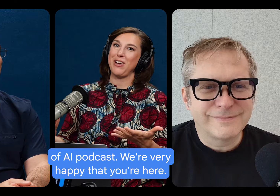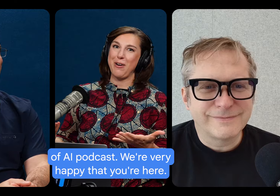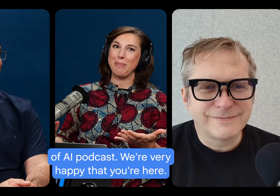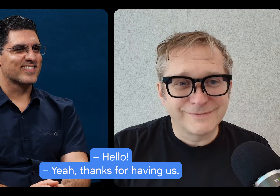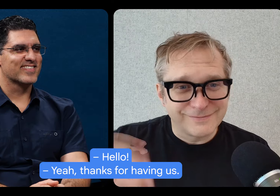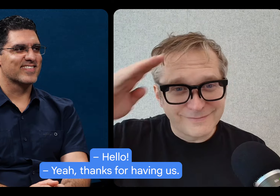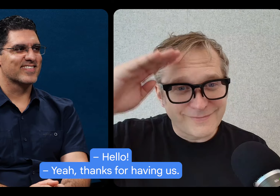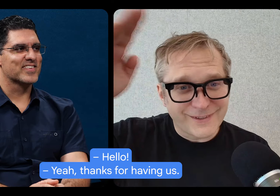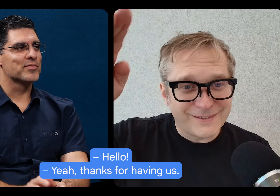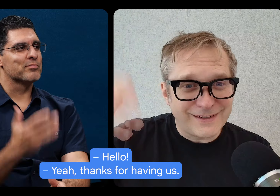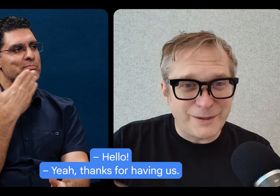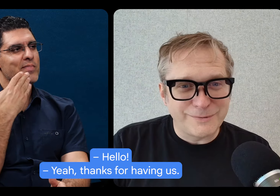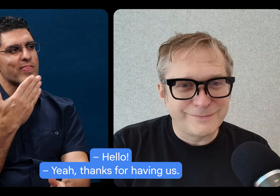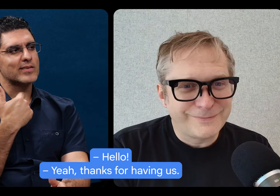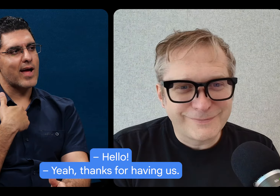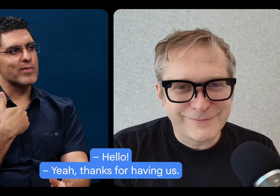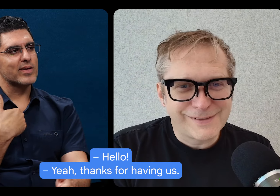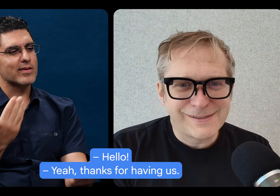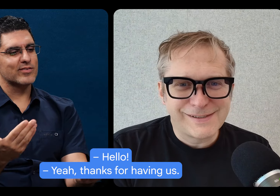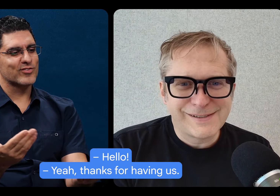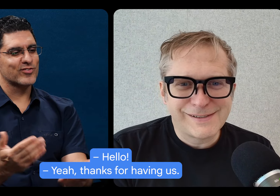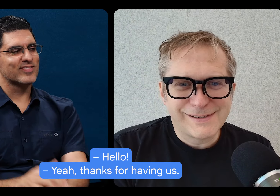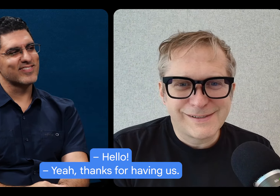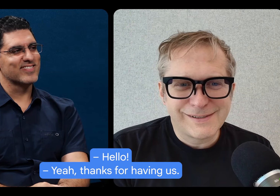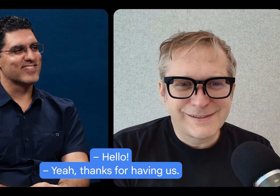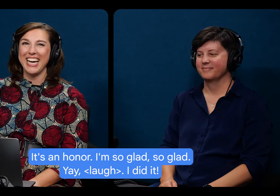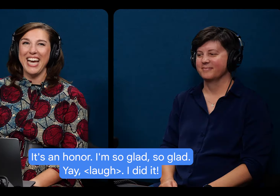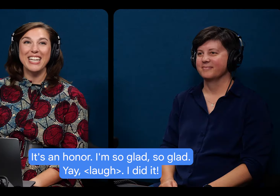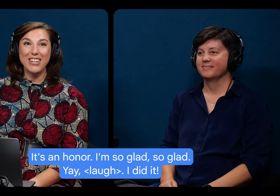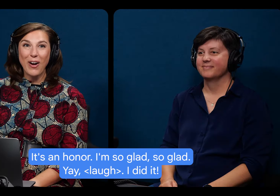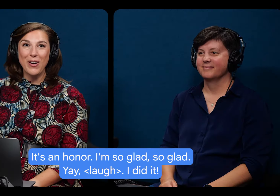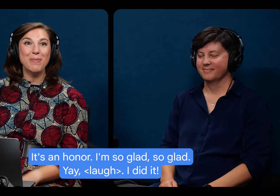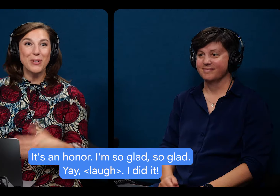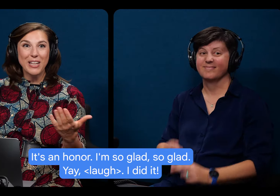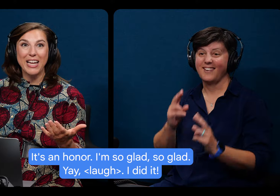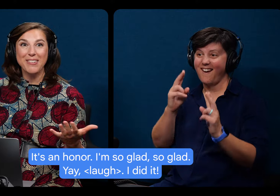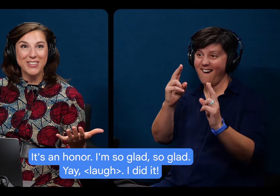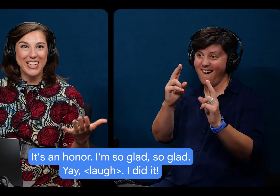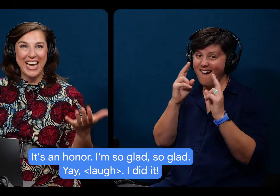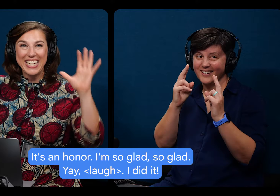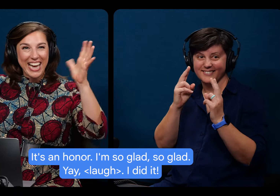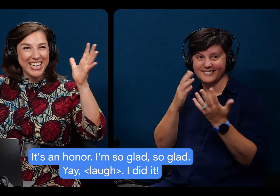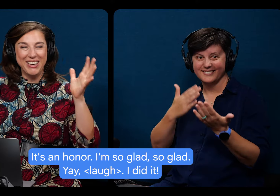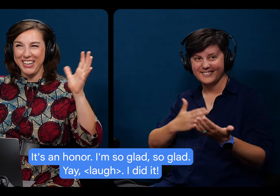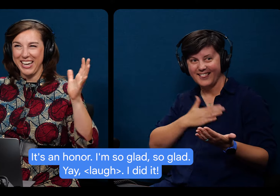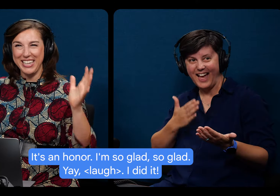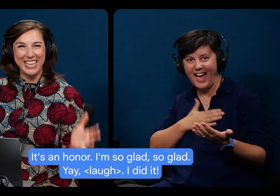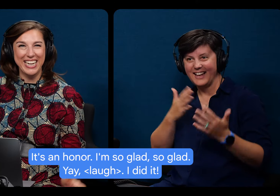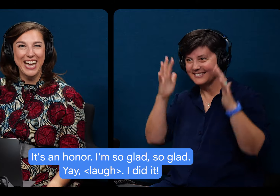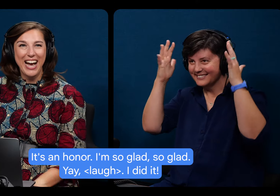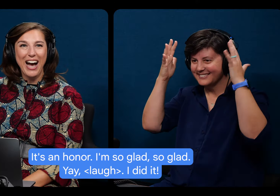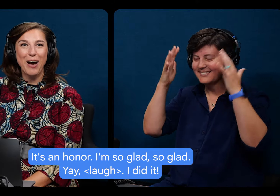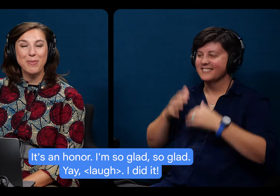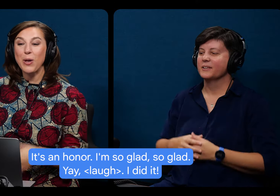that you're here. Hello. Yeah, thanks for having us. It's an honor. I'm so glad. So glad. Yay, I